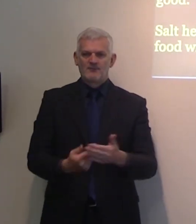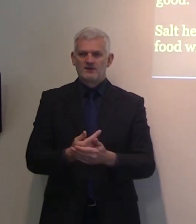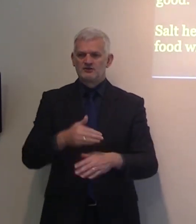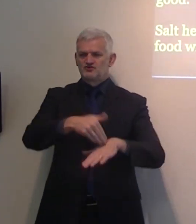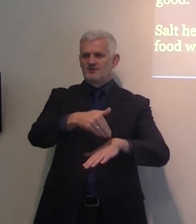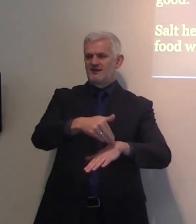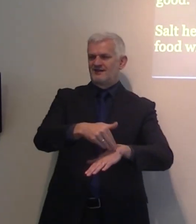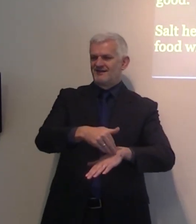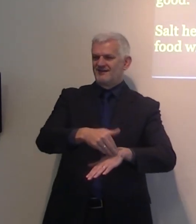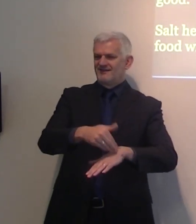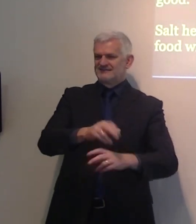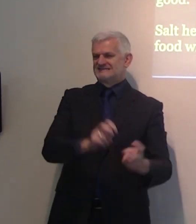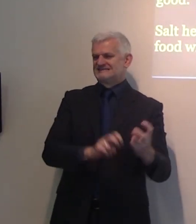It was a shame.